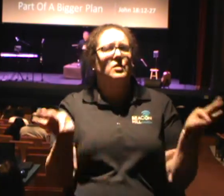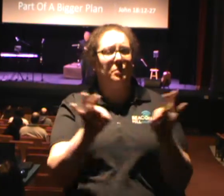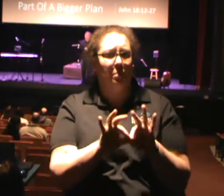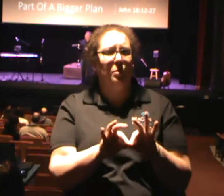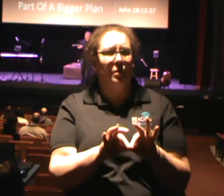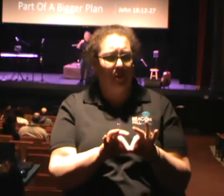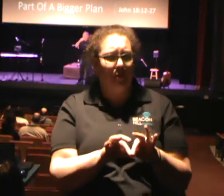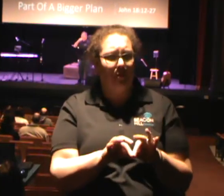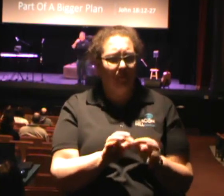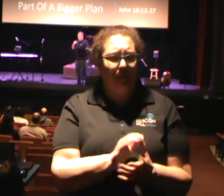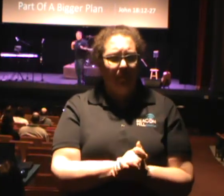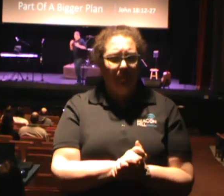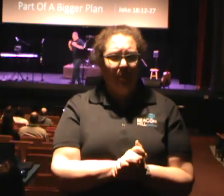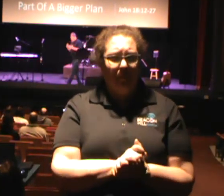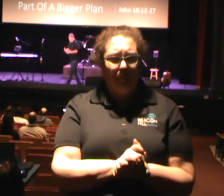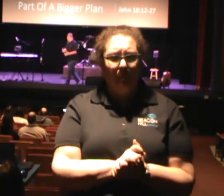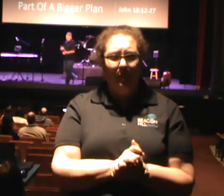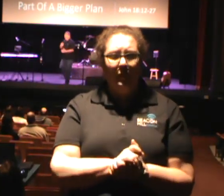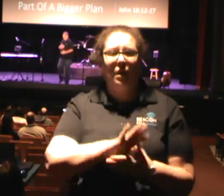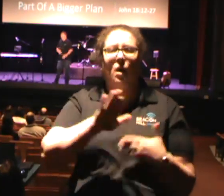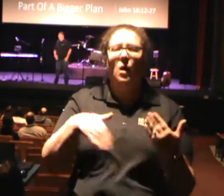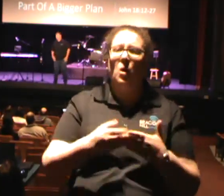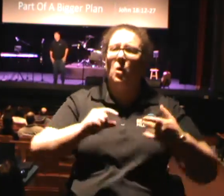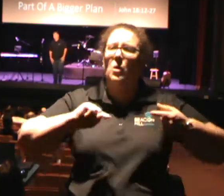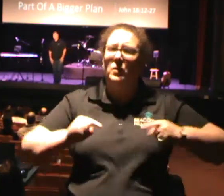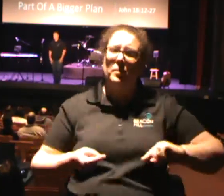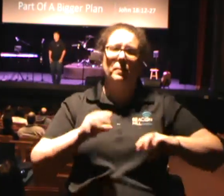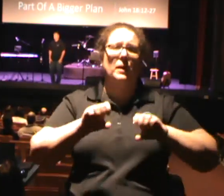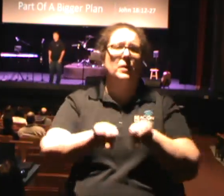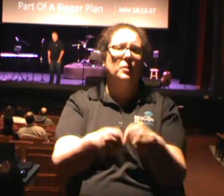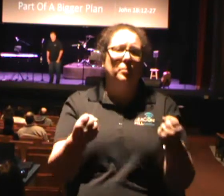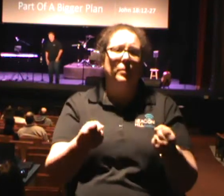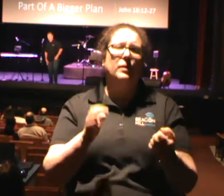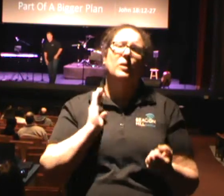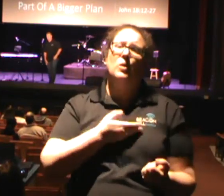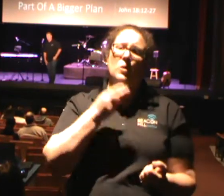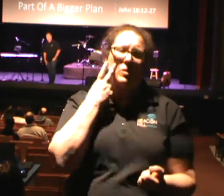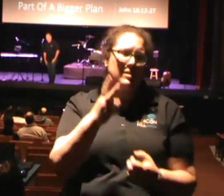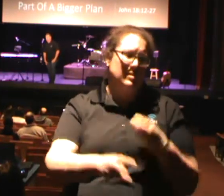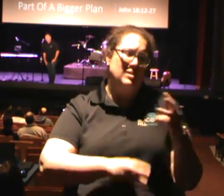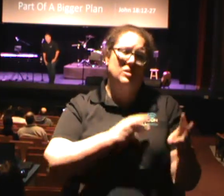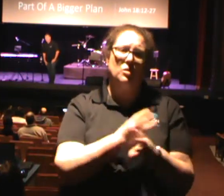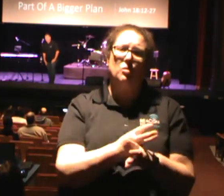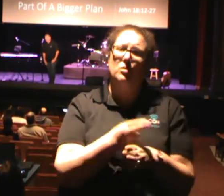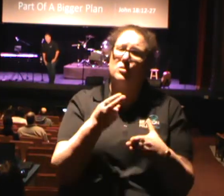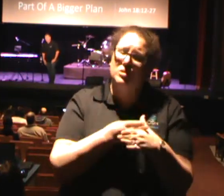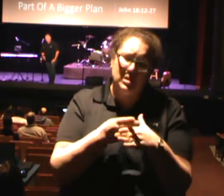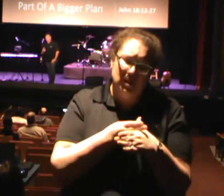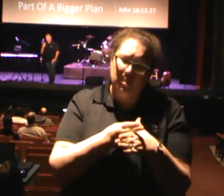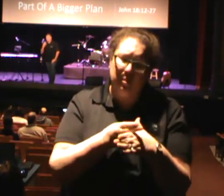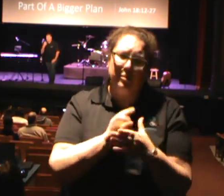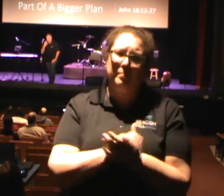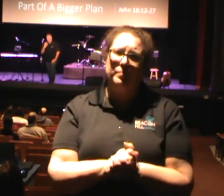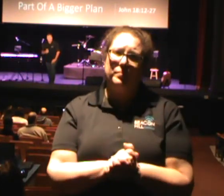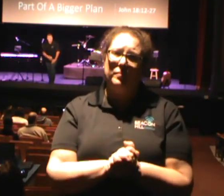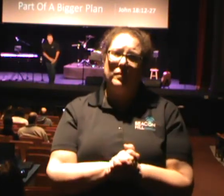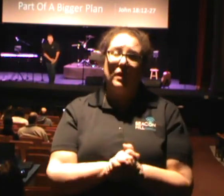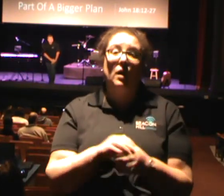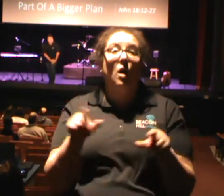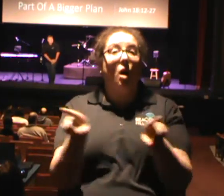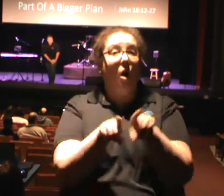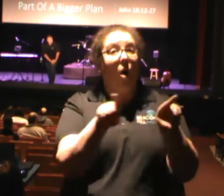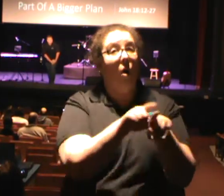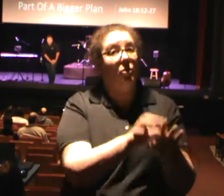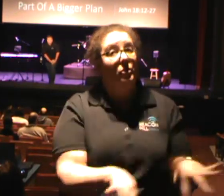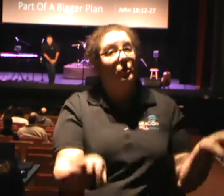It's so important that all the pain and the brokenness that we see in this world is only temporary. But it's also important